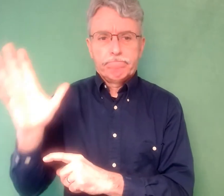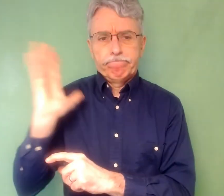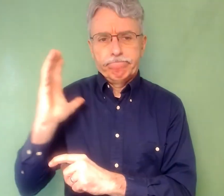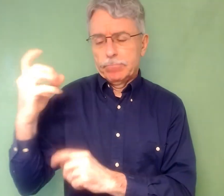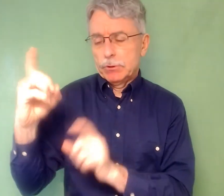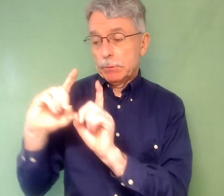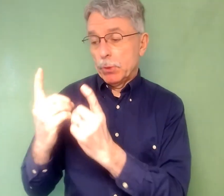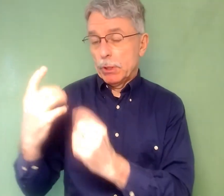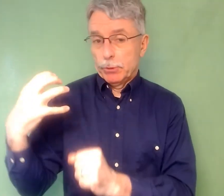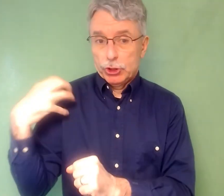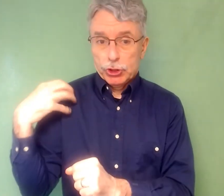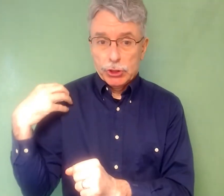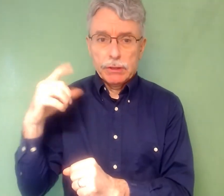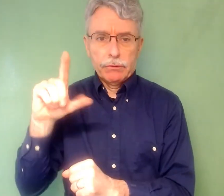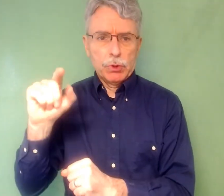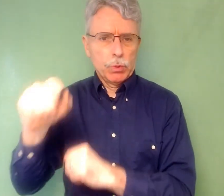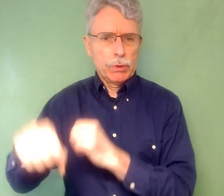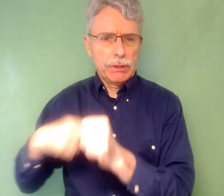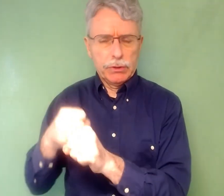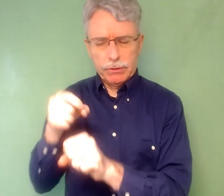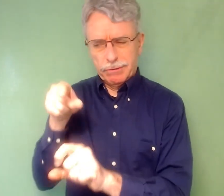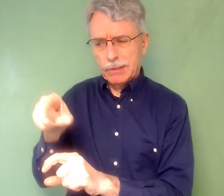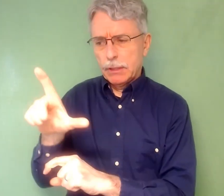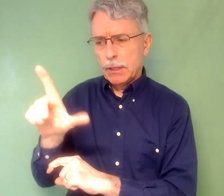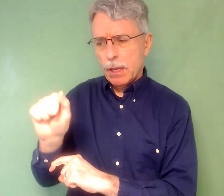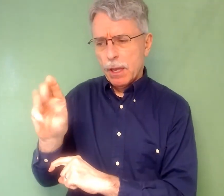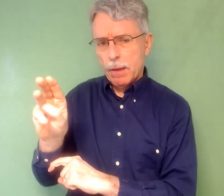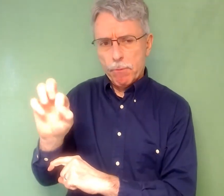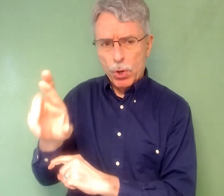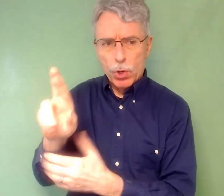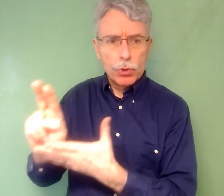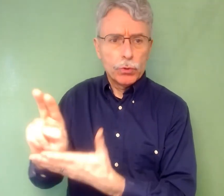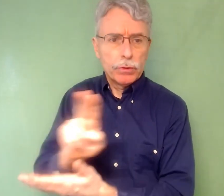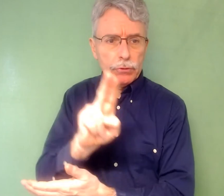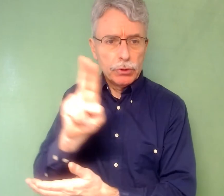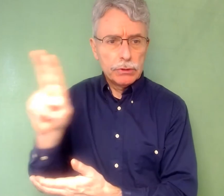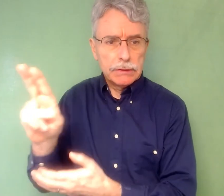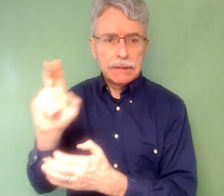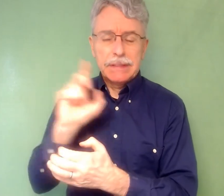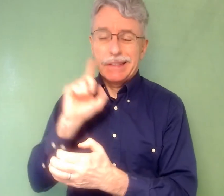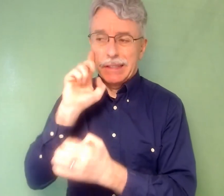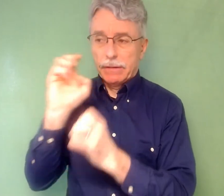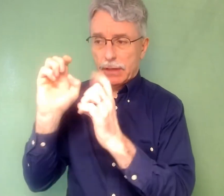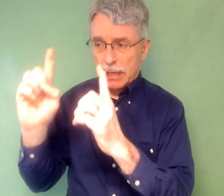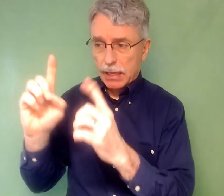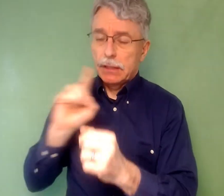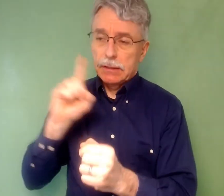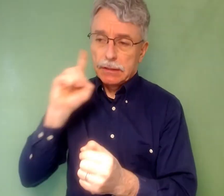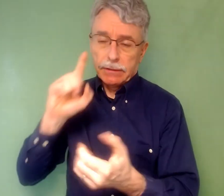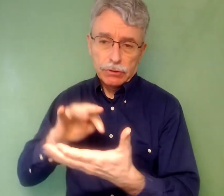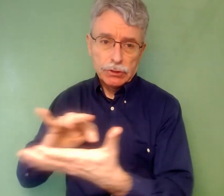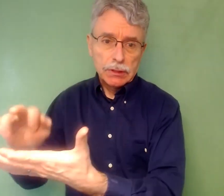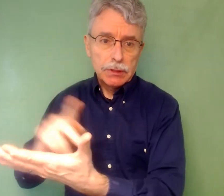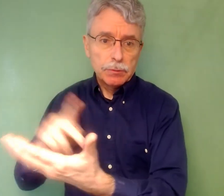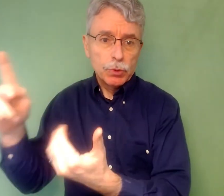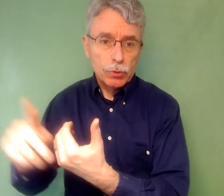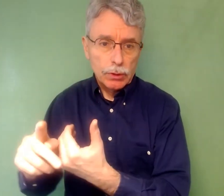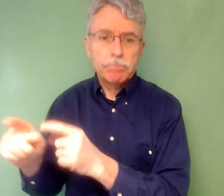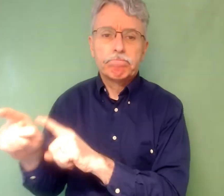Etiology, Dr. Parris, Dr. Kessler, and Dr. Martin take the reader through an understanding of the deaf community that moves